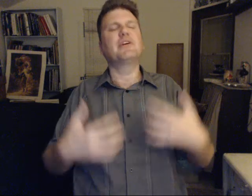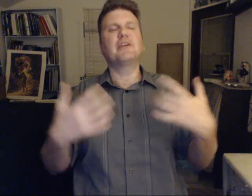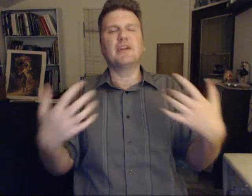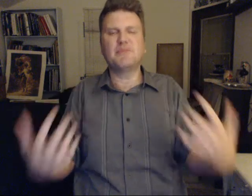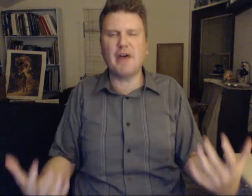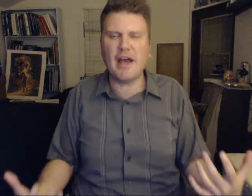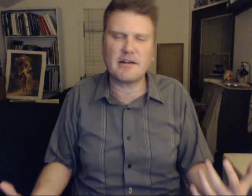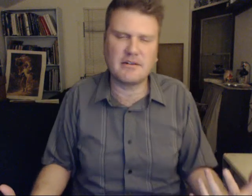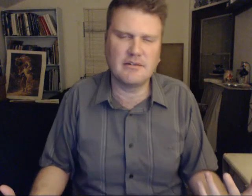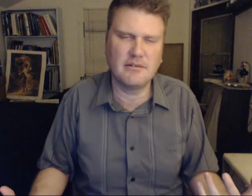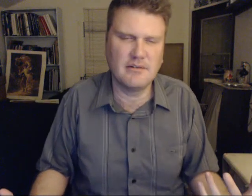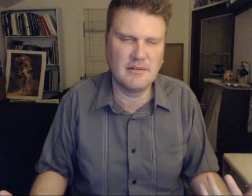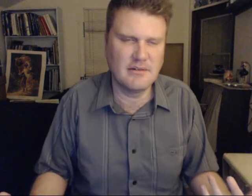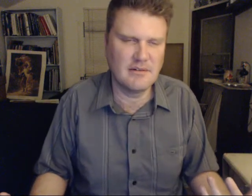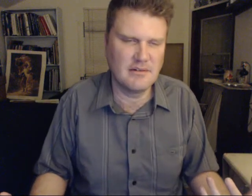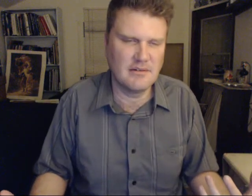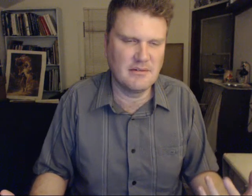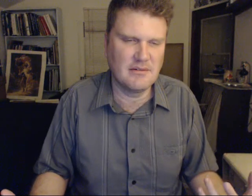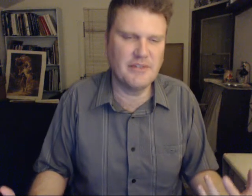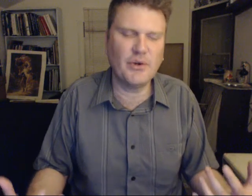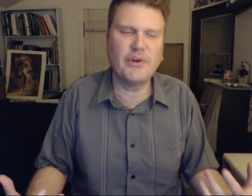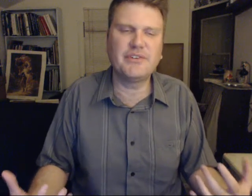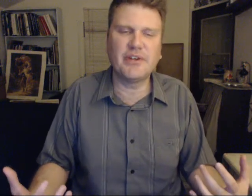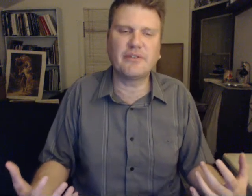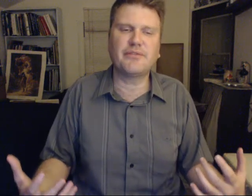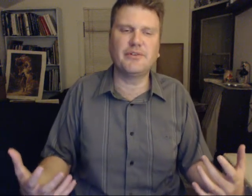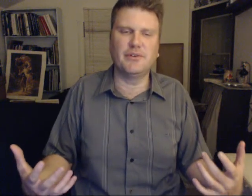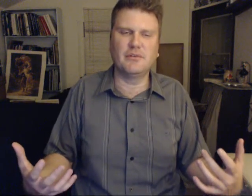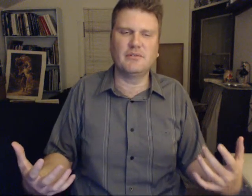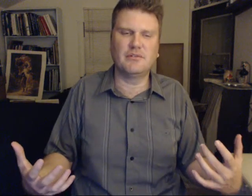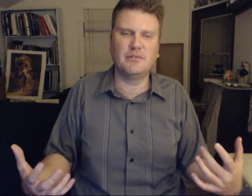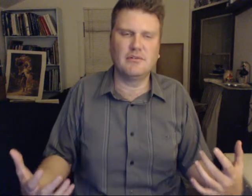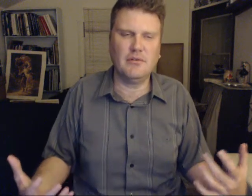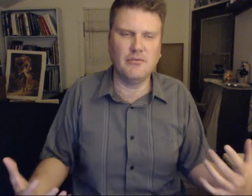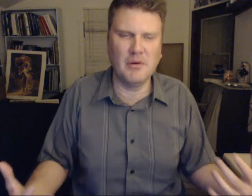connect back. It is always there for you. Remember.